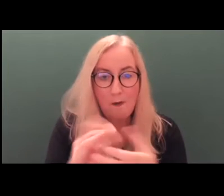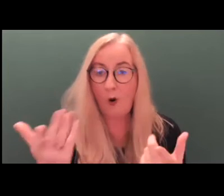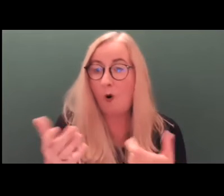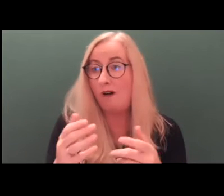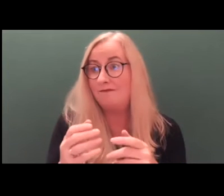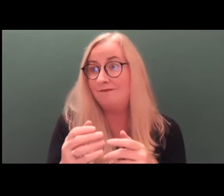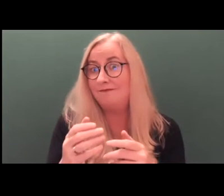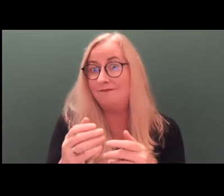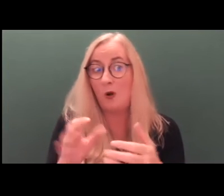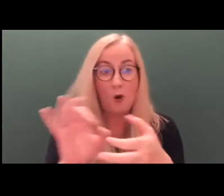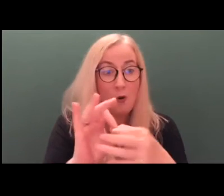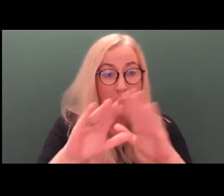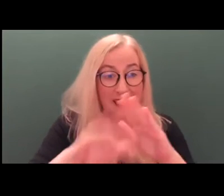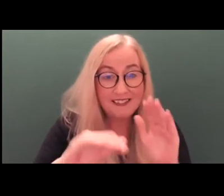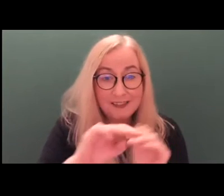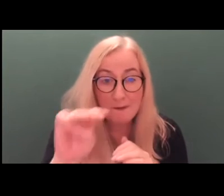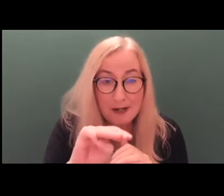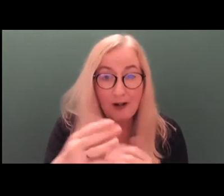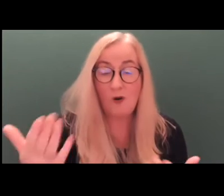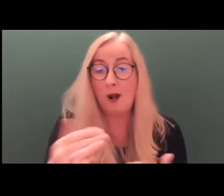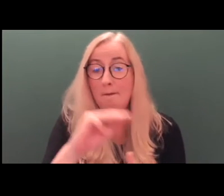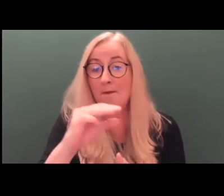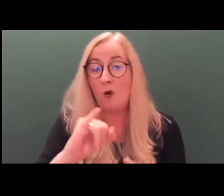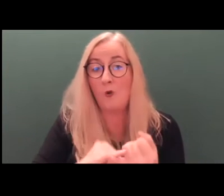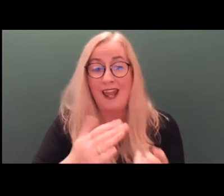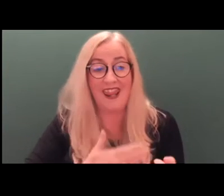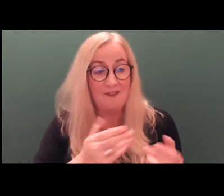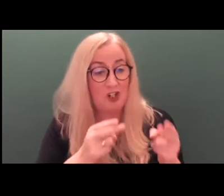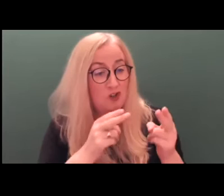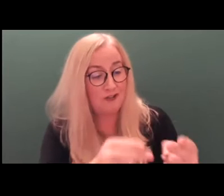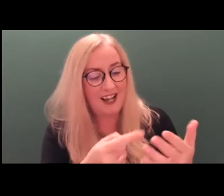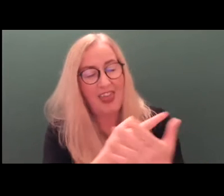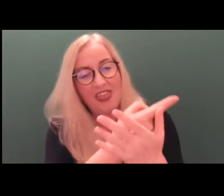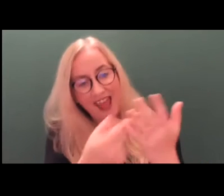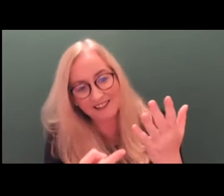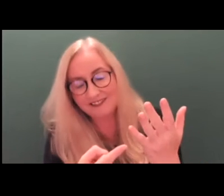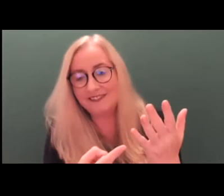streets. So that is what we first of all focus on.